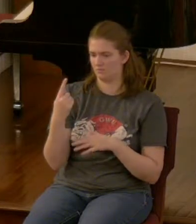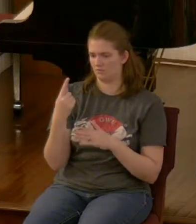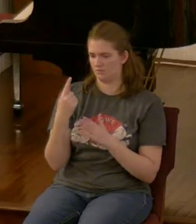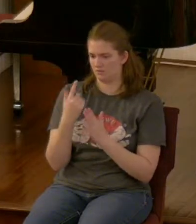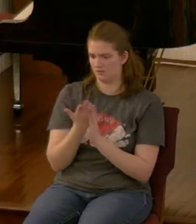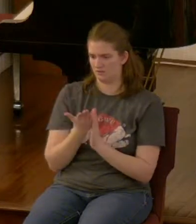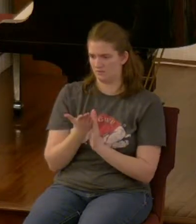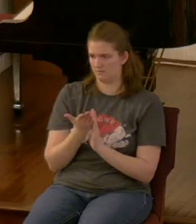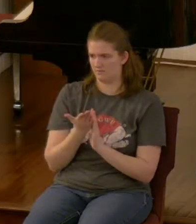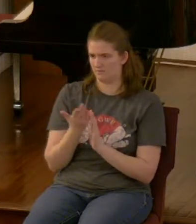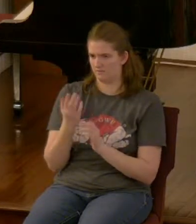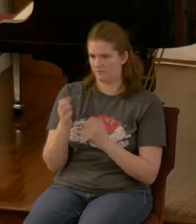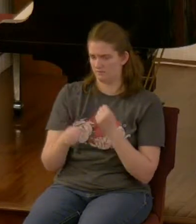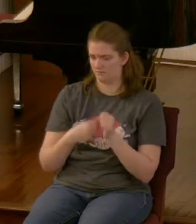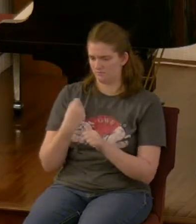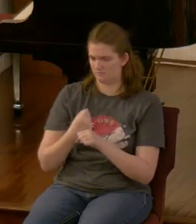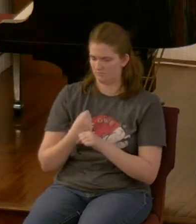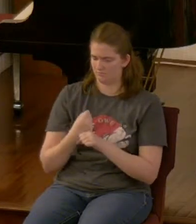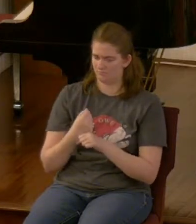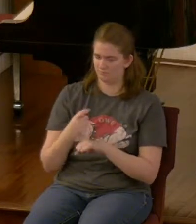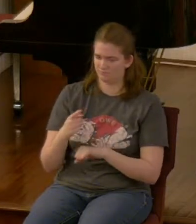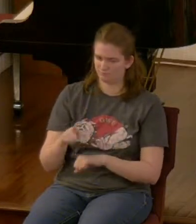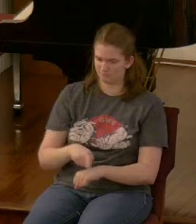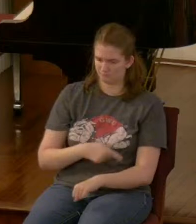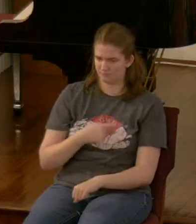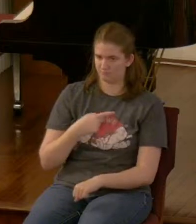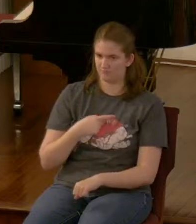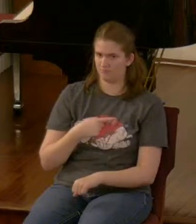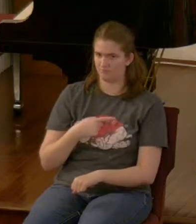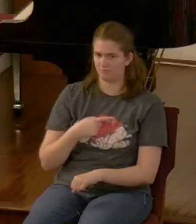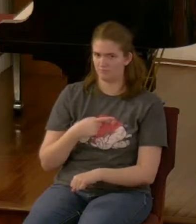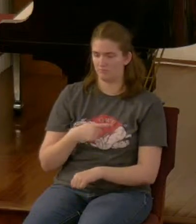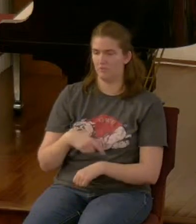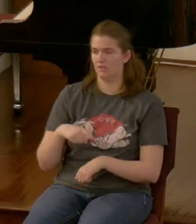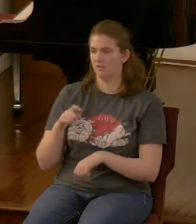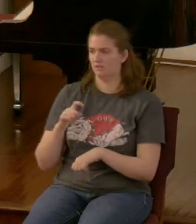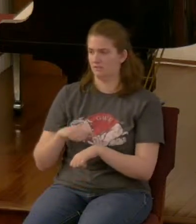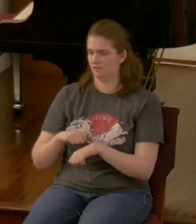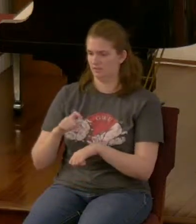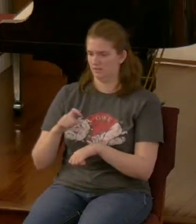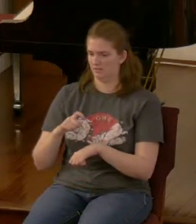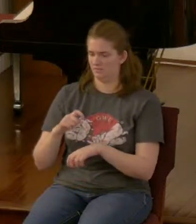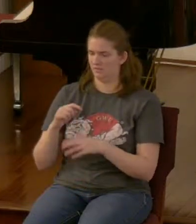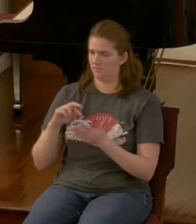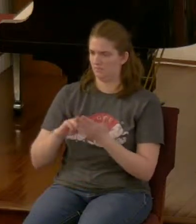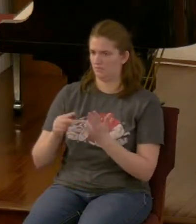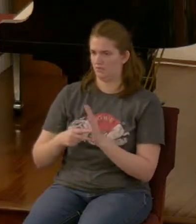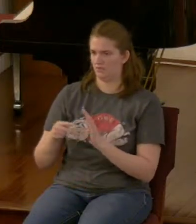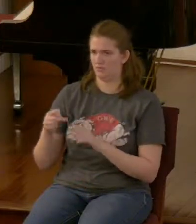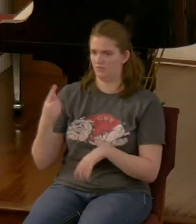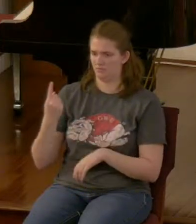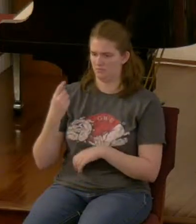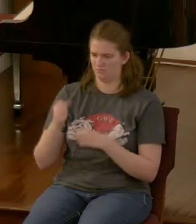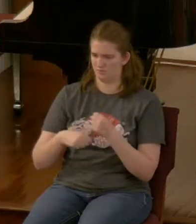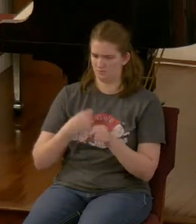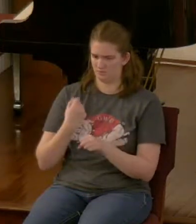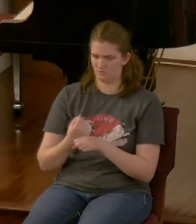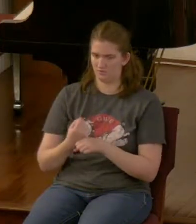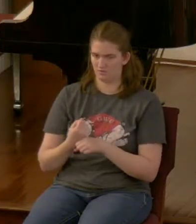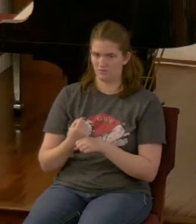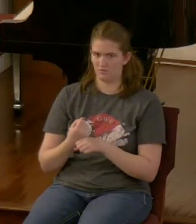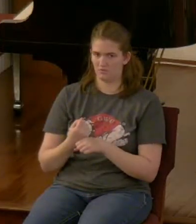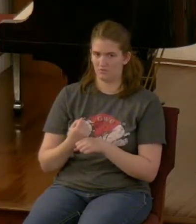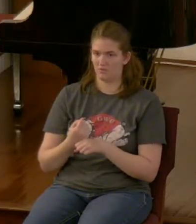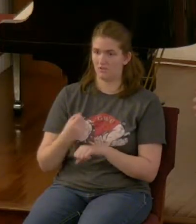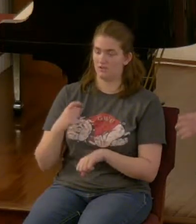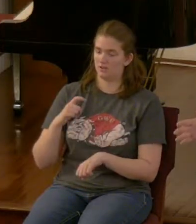hmm see when it says time that's a period of one year times is a period of